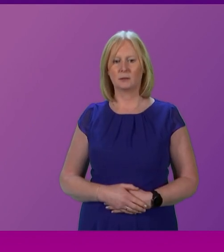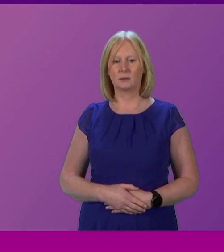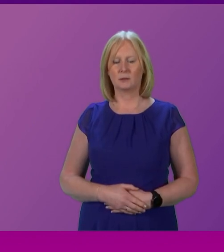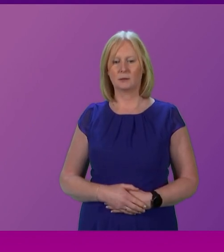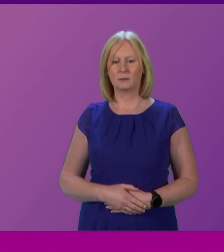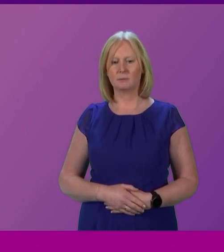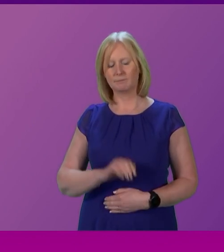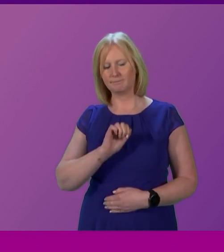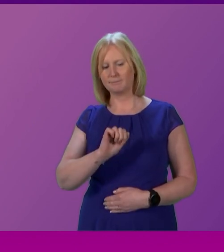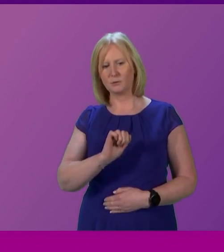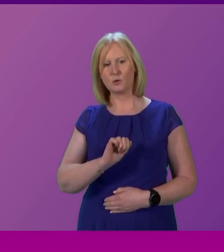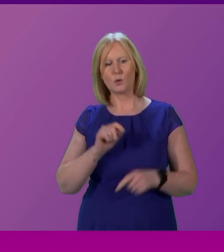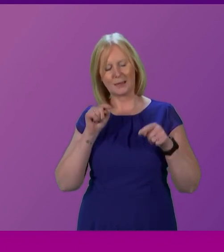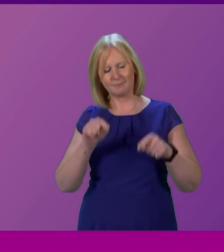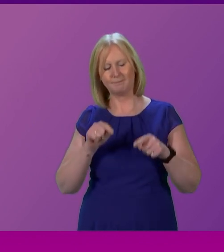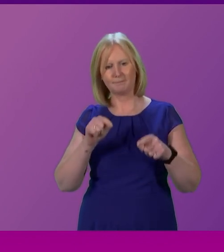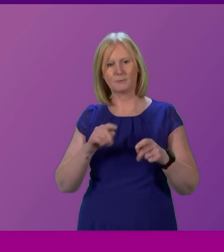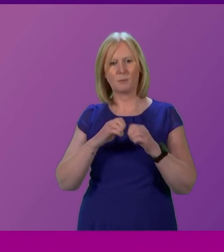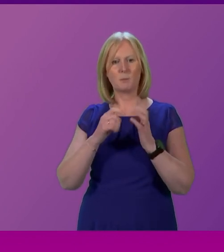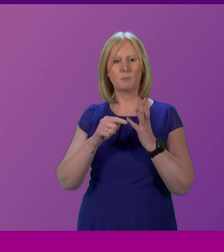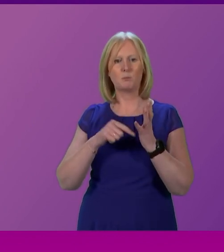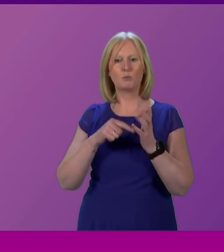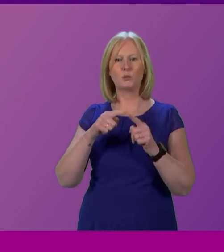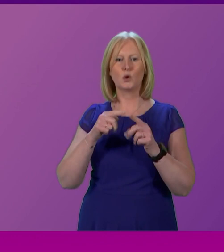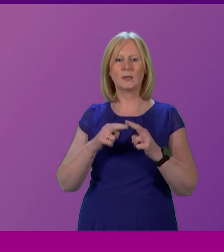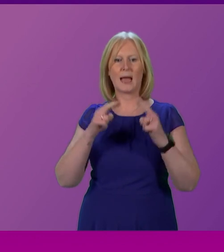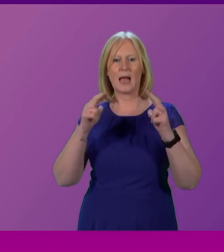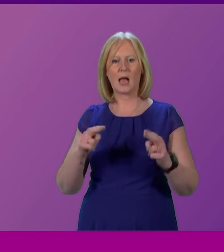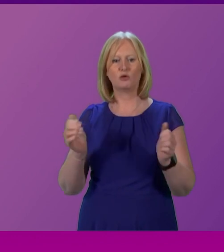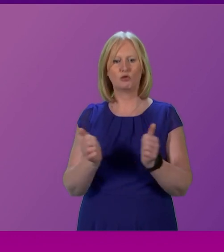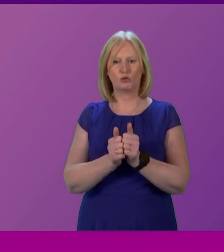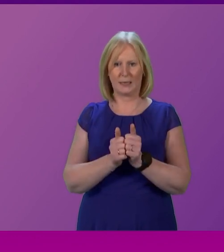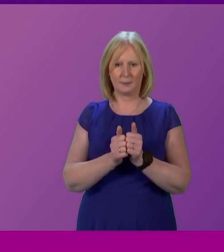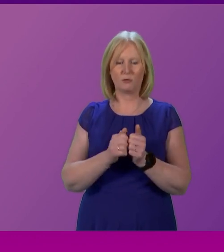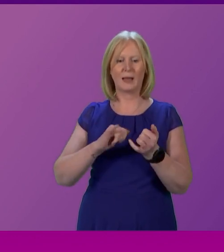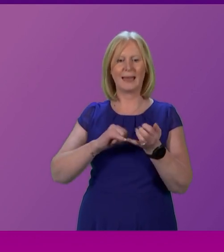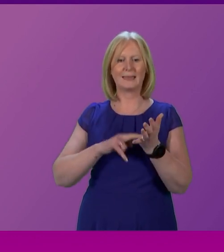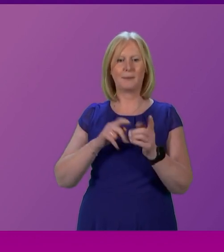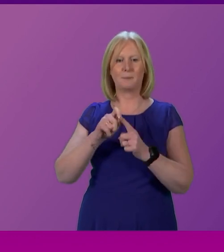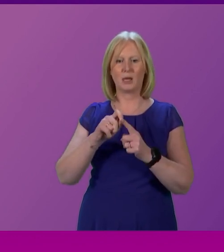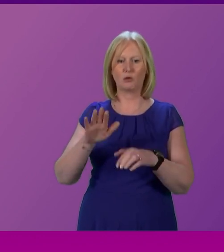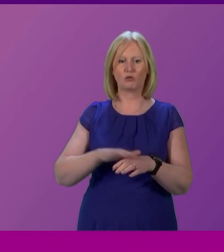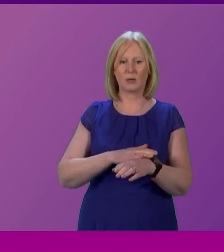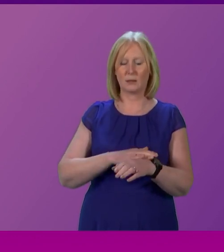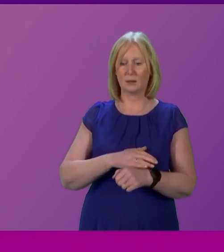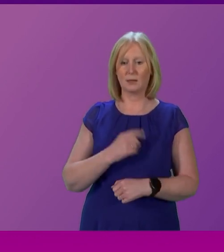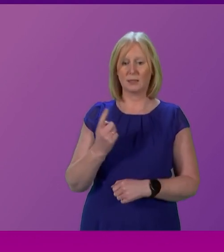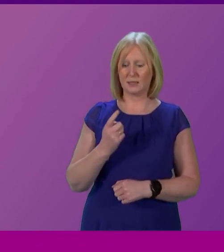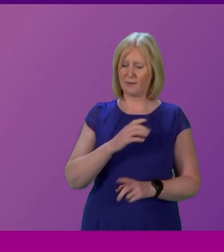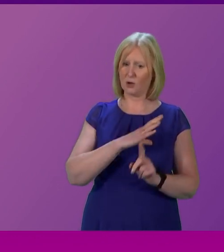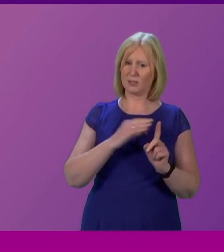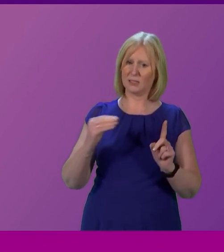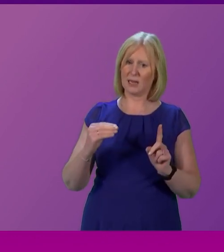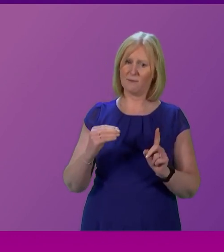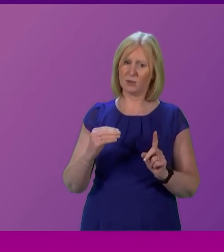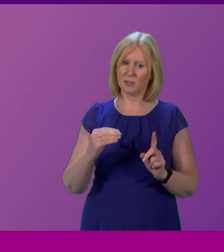of his attack on the Butte House agreement between the SNP and the Greens? Coming from a Conservative who was prepared to usher